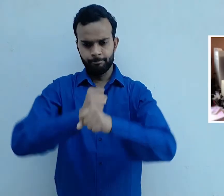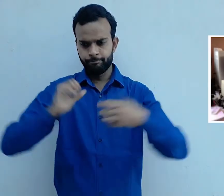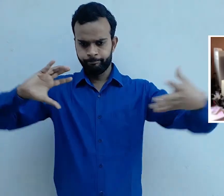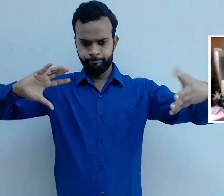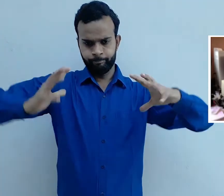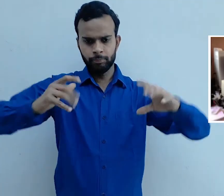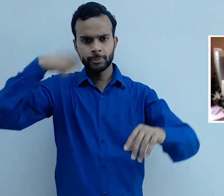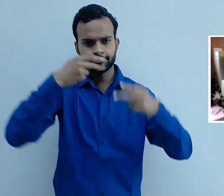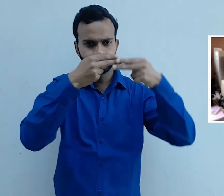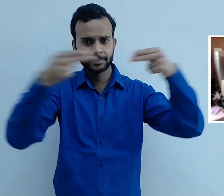through computers.